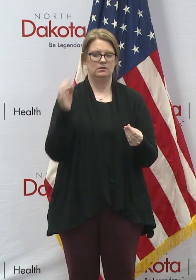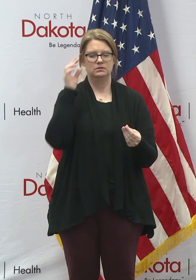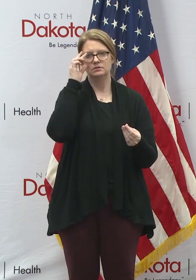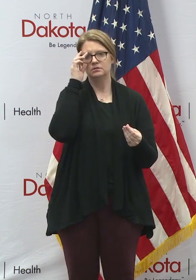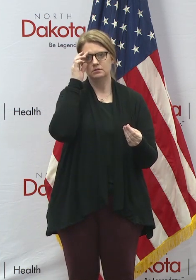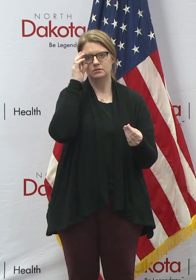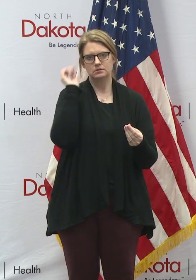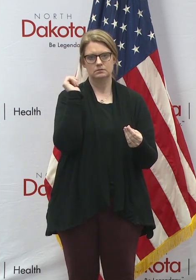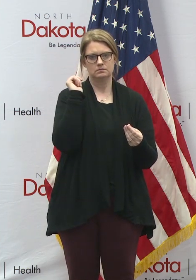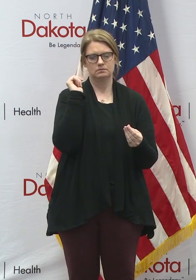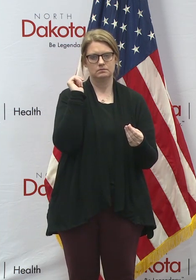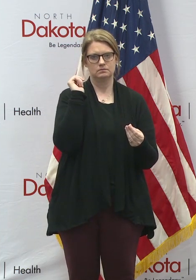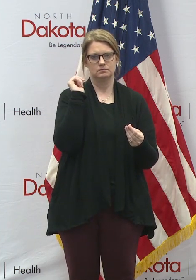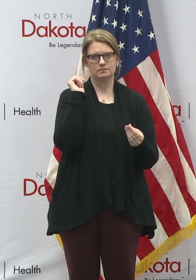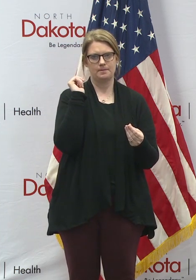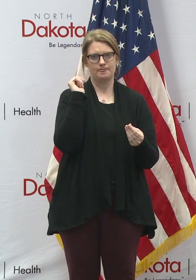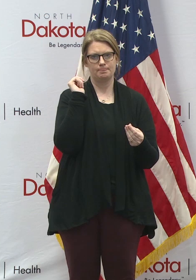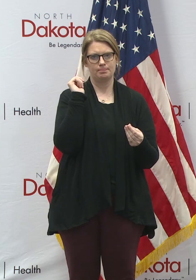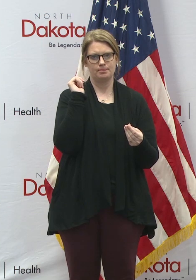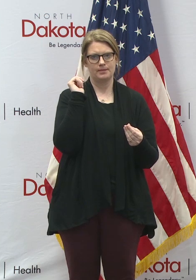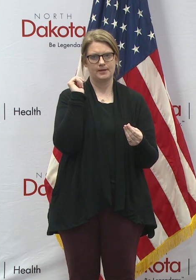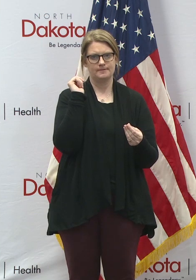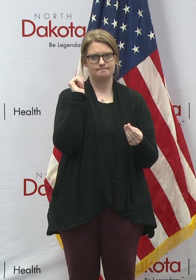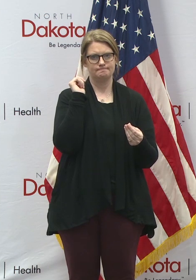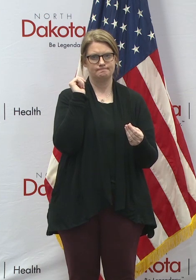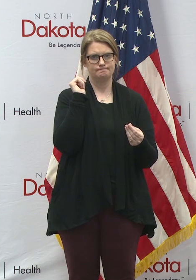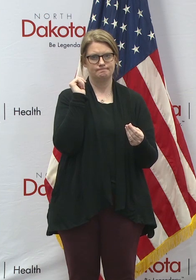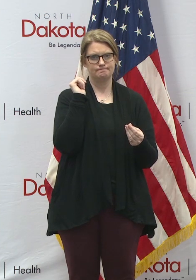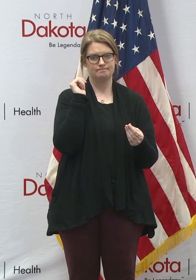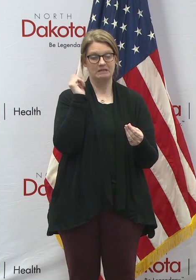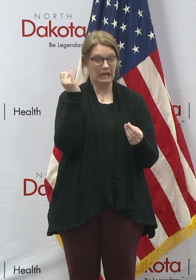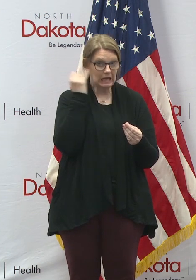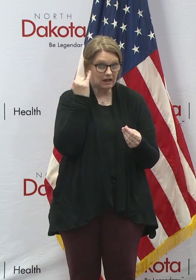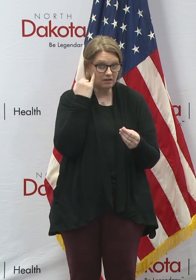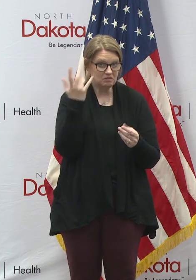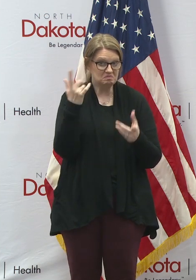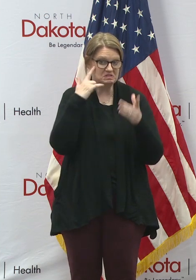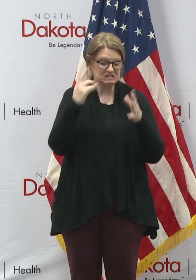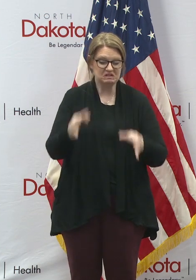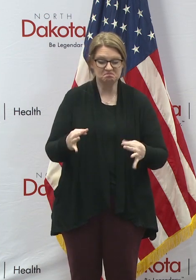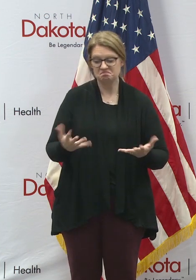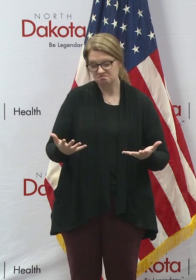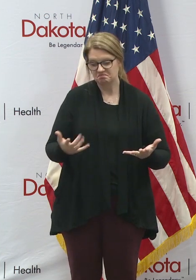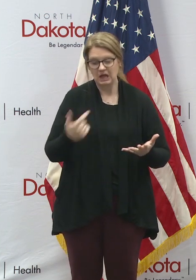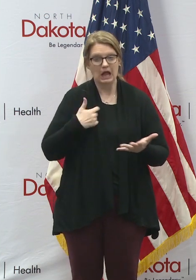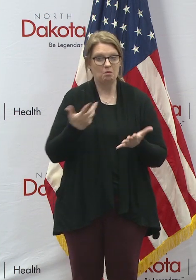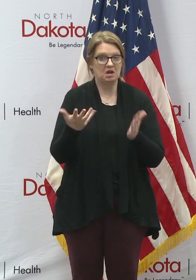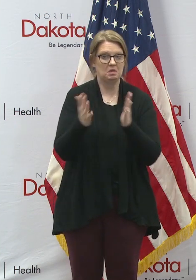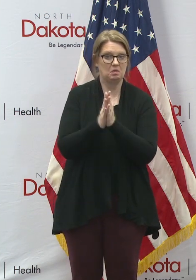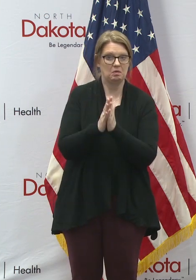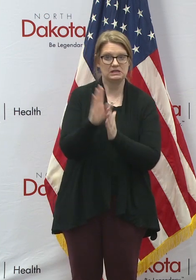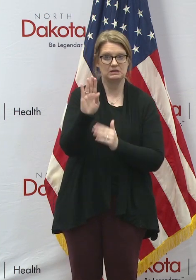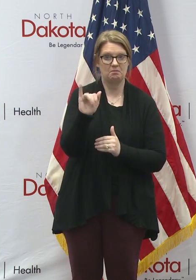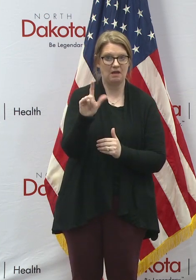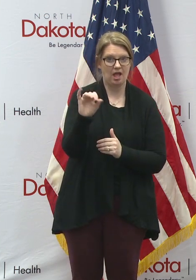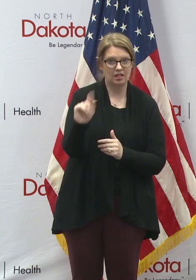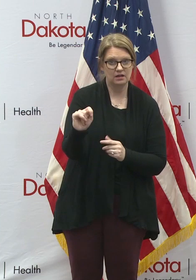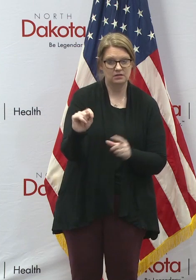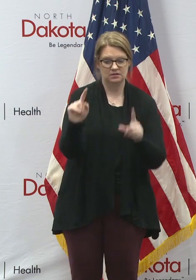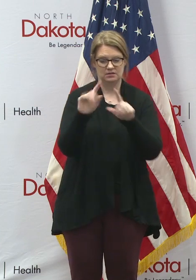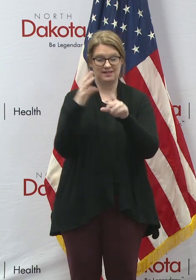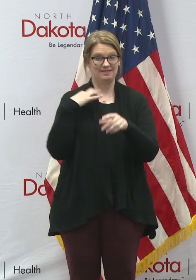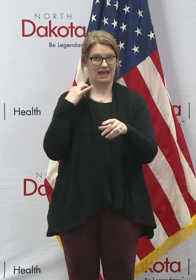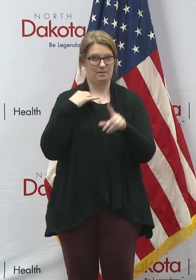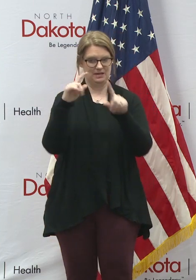they choose to request a ballot. They fill out that application and